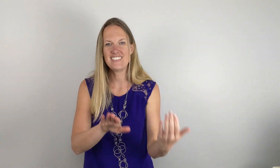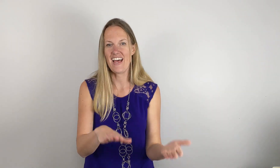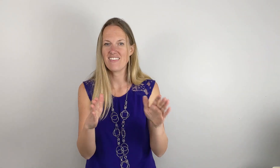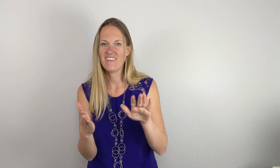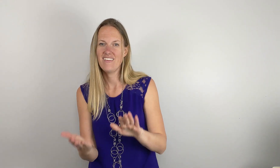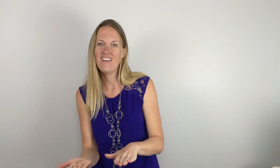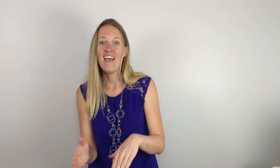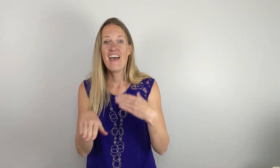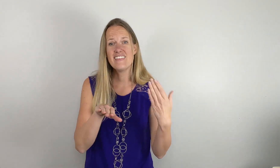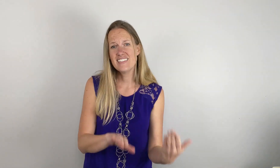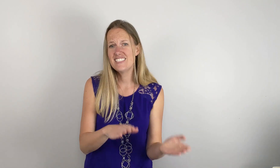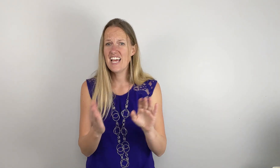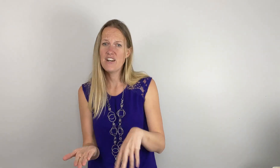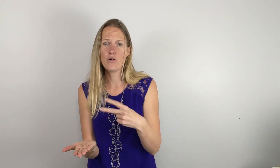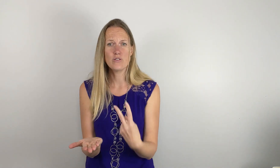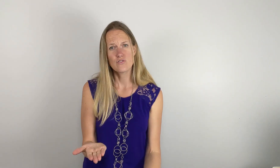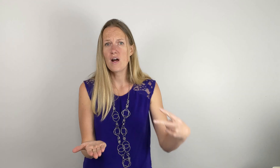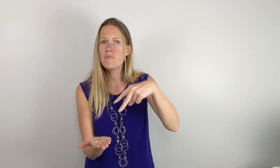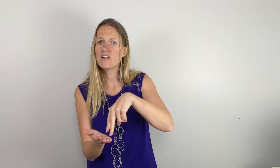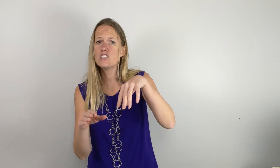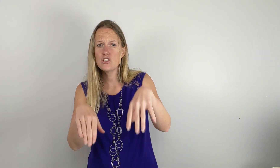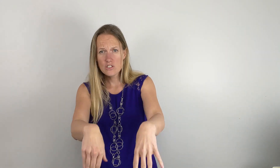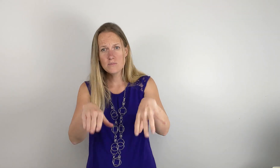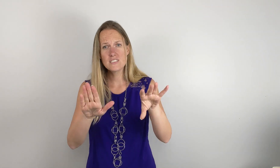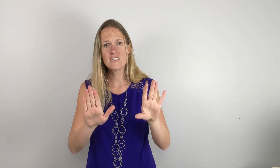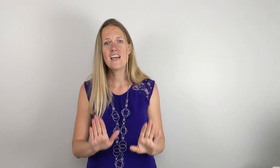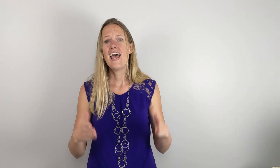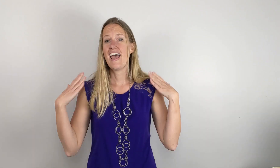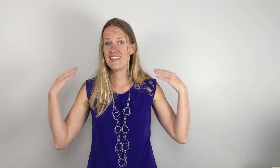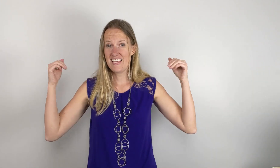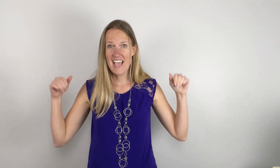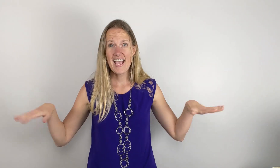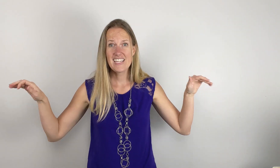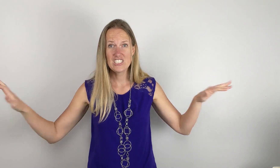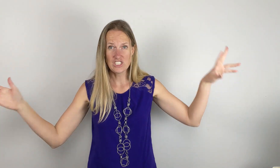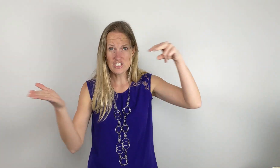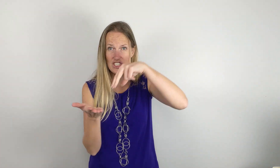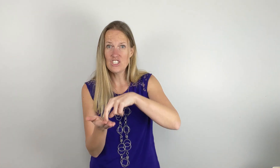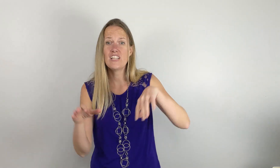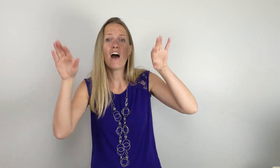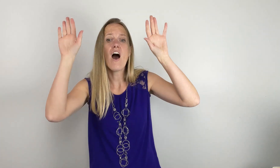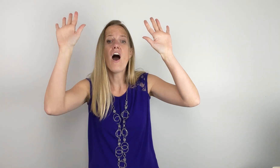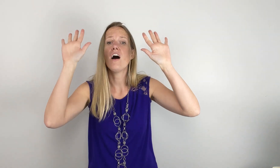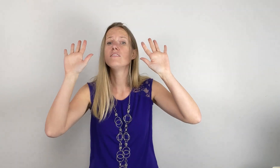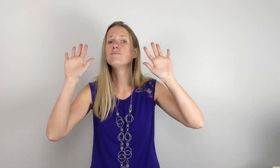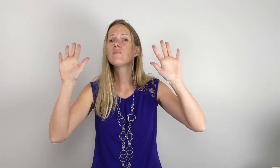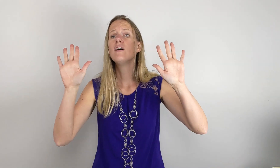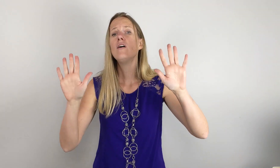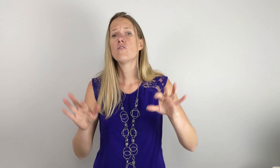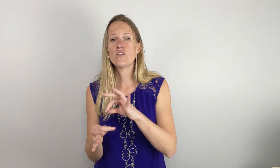death. And the dead rose from their tombs and the angels stood in awe. For